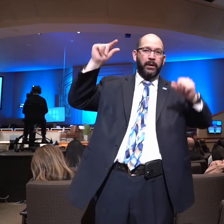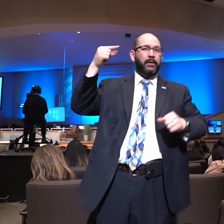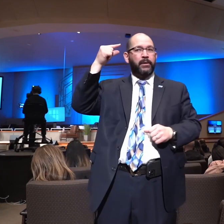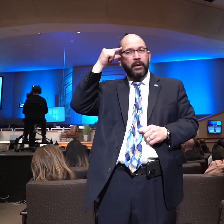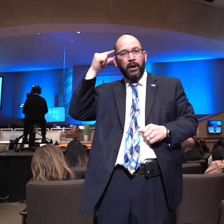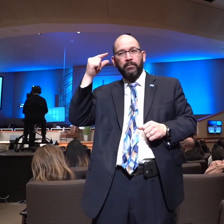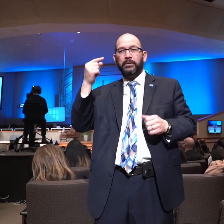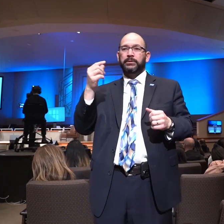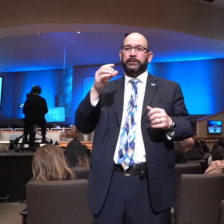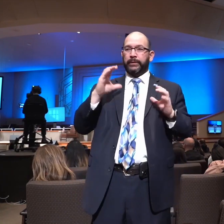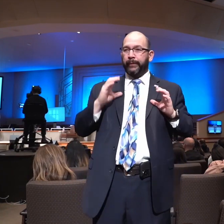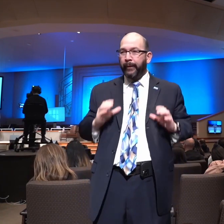mayors. They need our prayer.